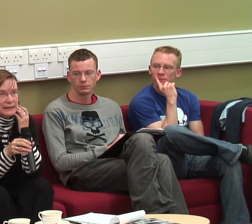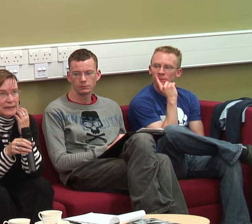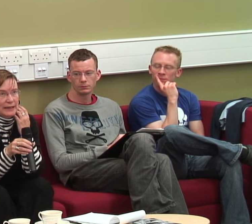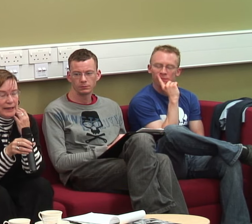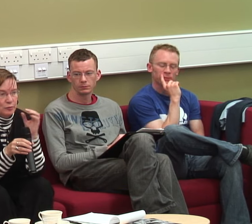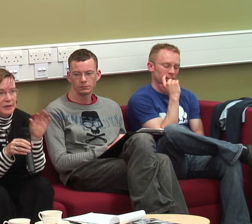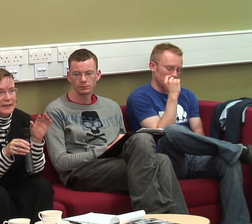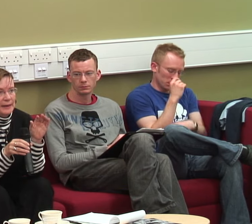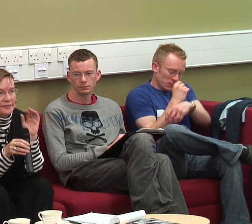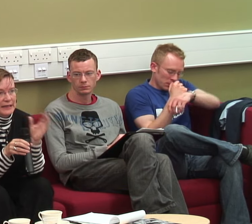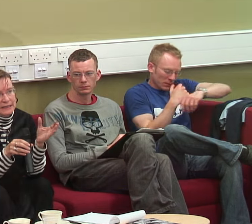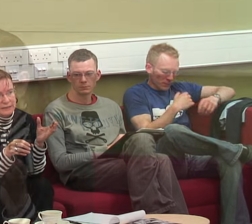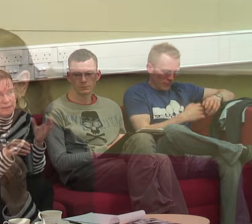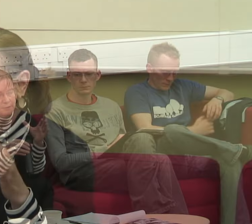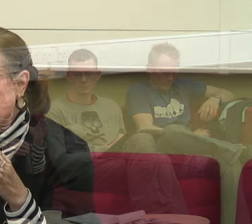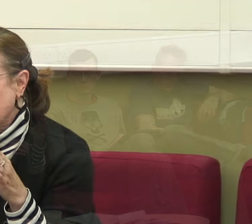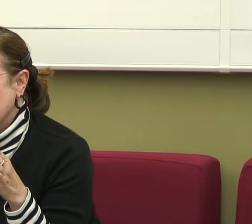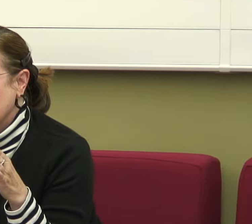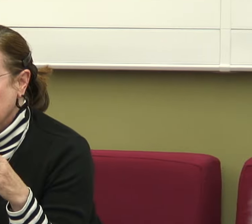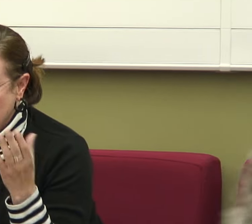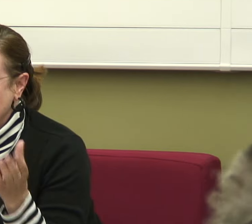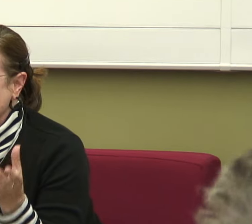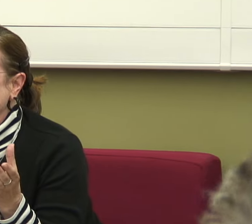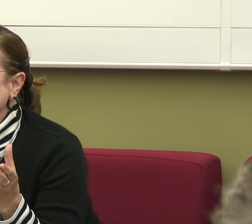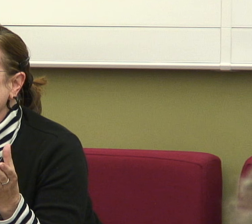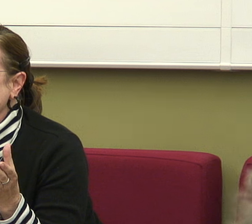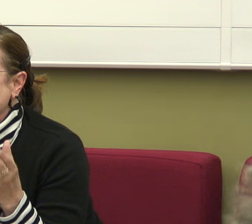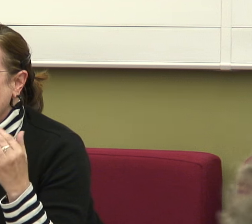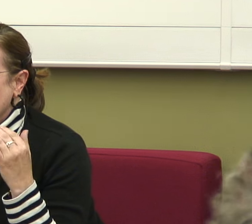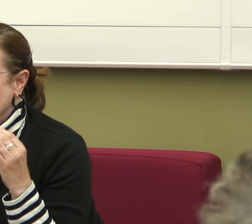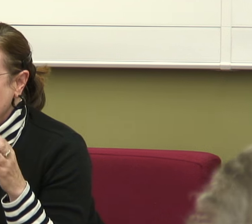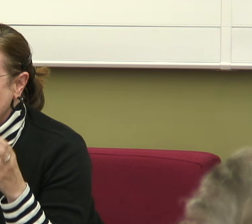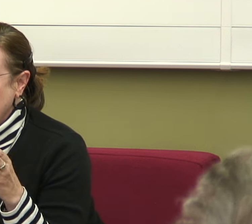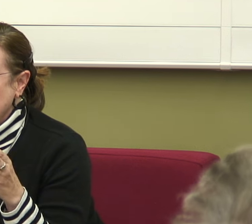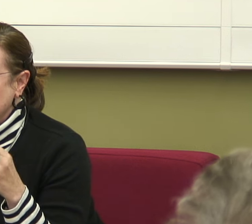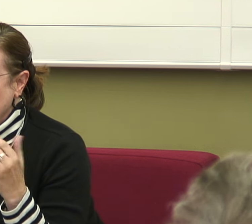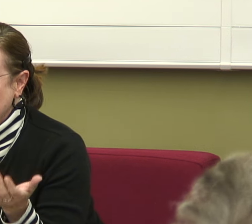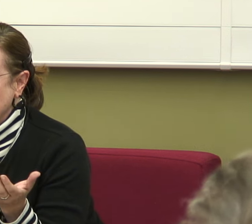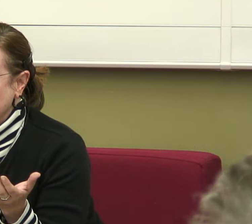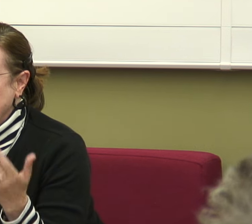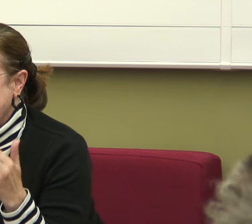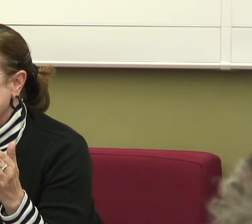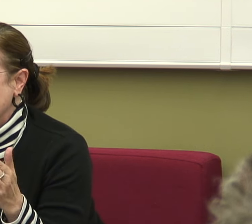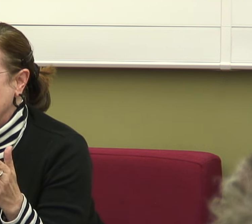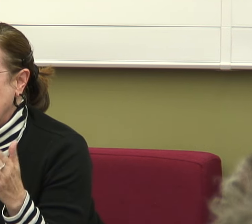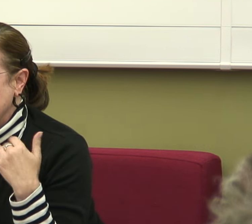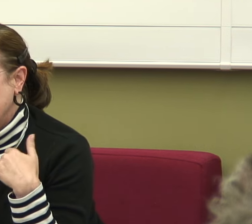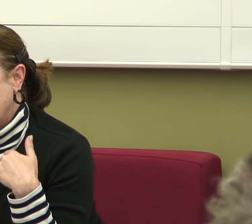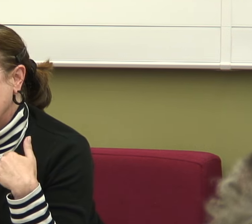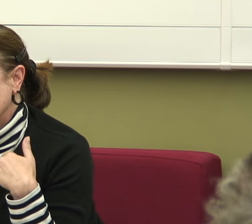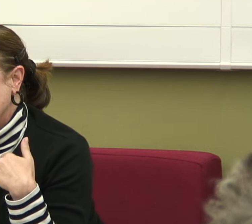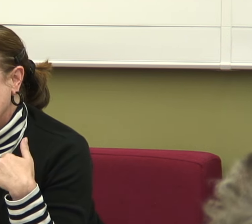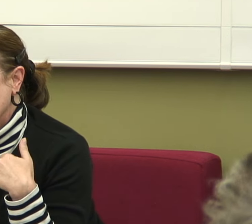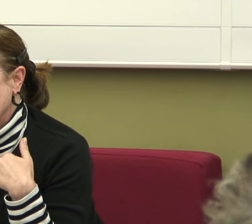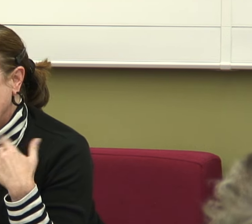to ask, if we think about the it as being human suffering, do you think that human suffering can, however, have an